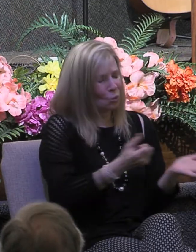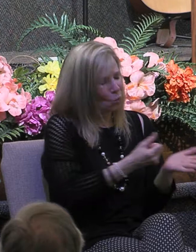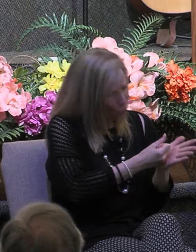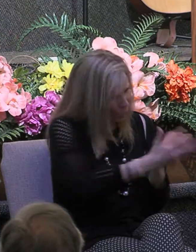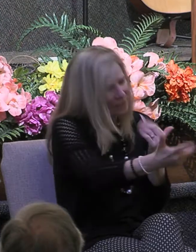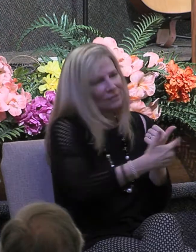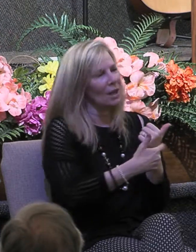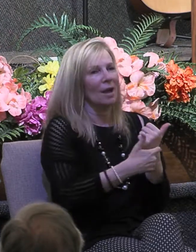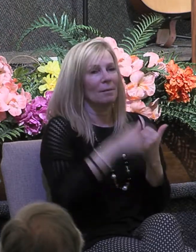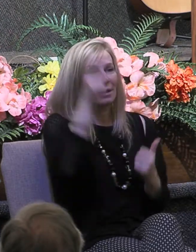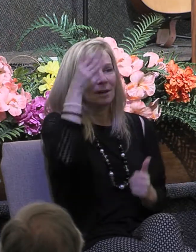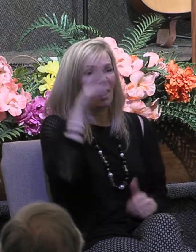there is no